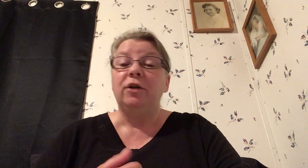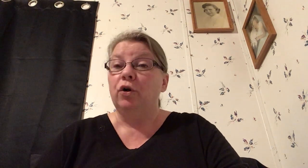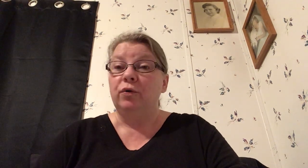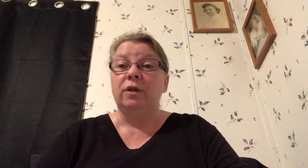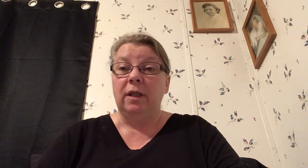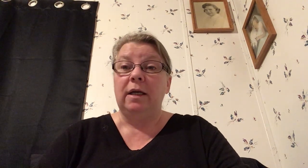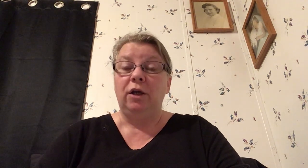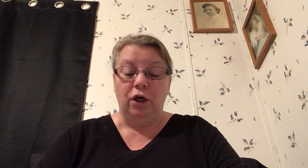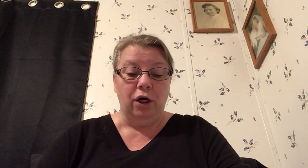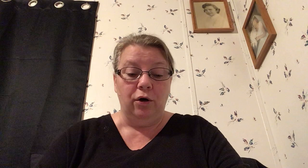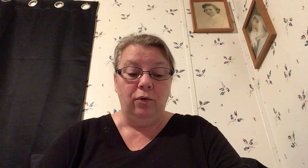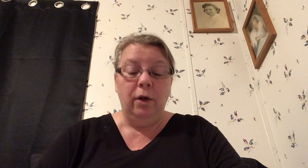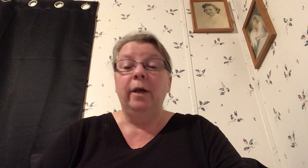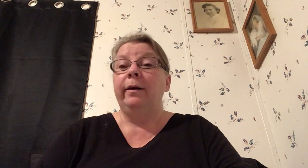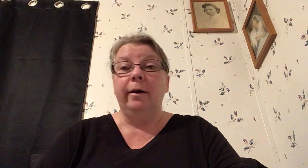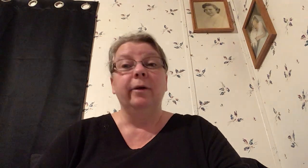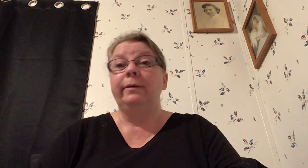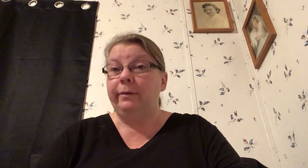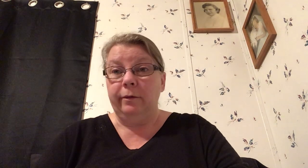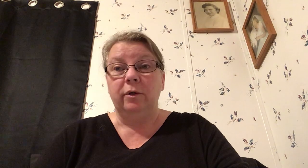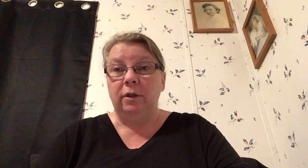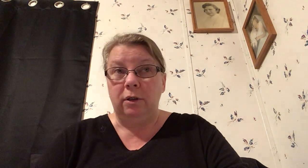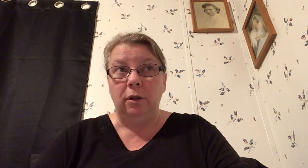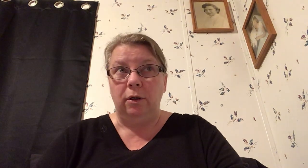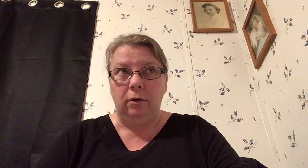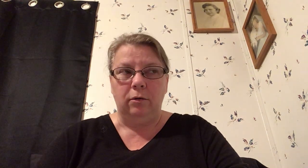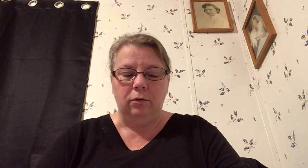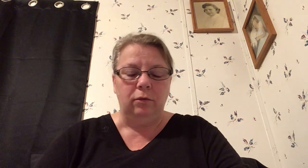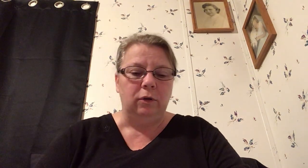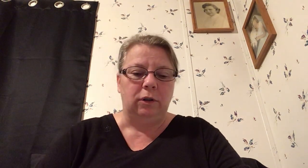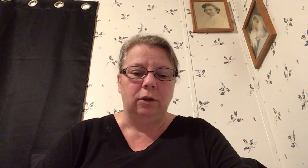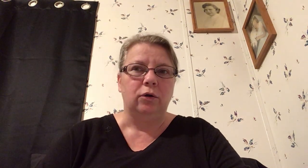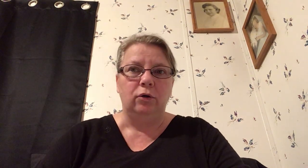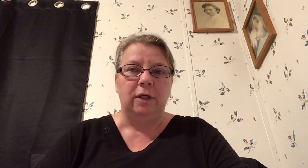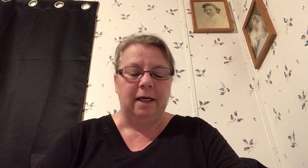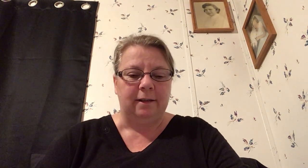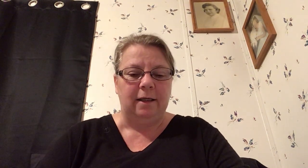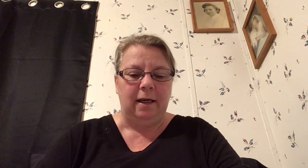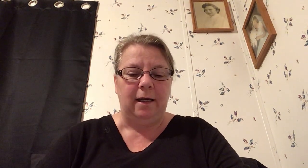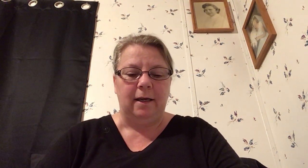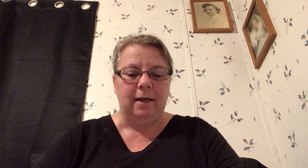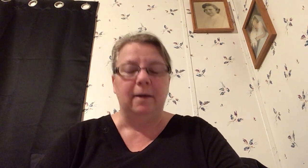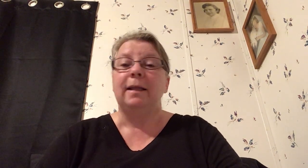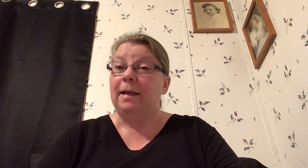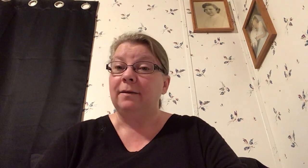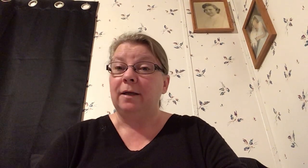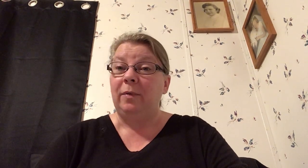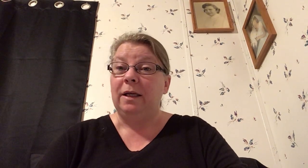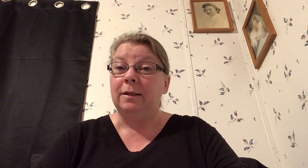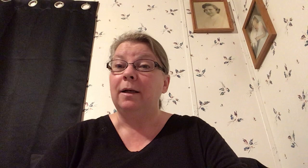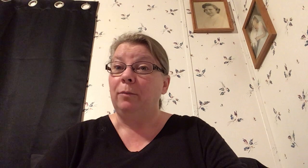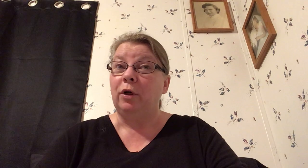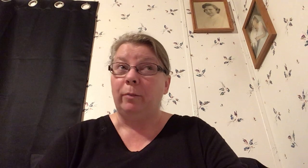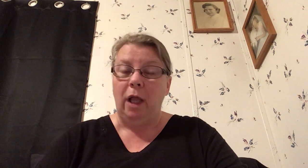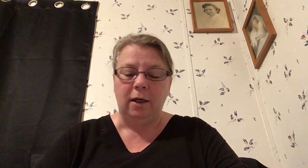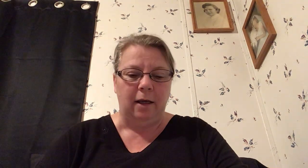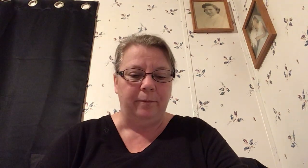chose to let it go now it still continues through texting and the next time he does it I'm gonna block him